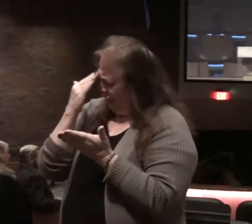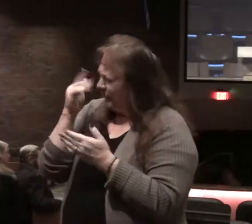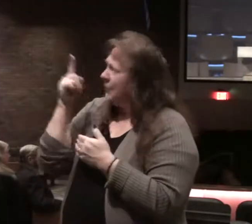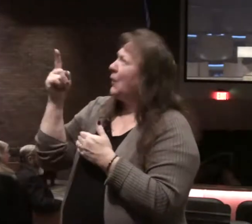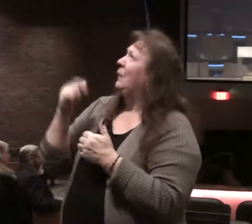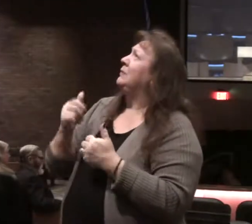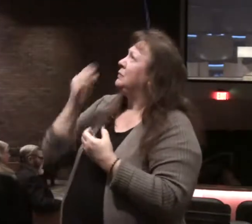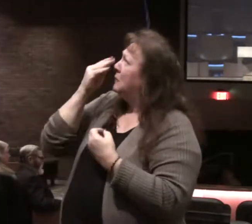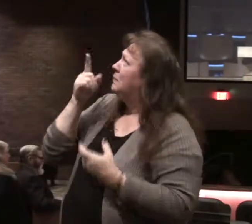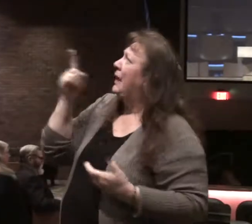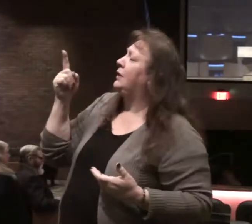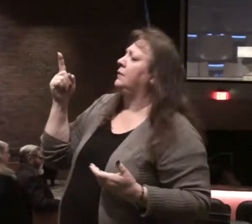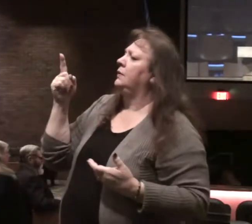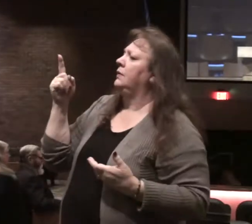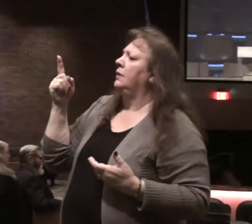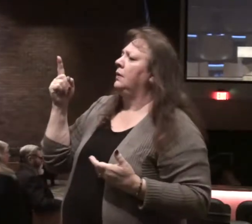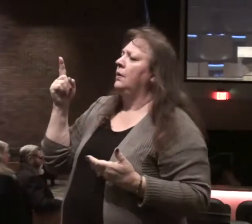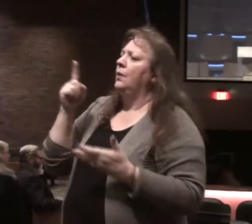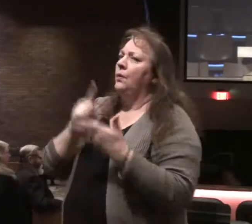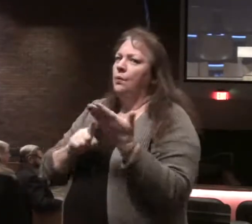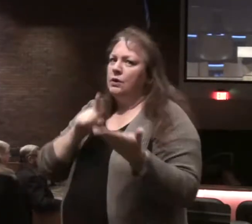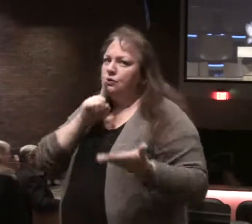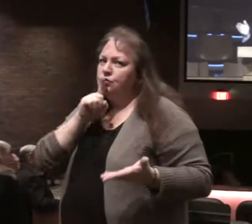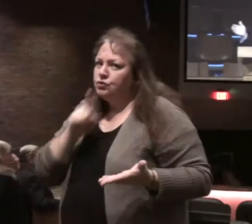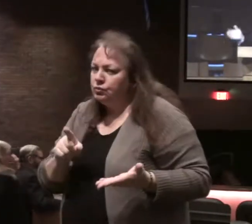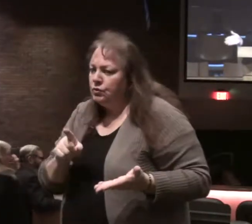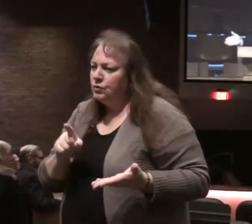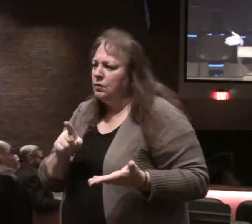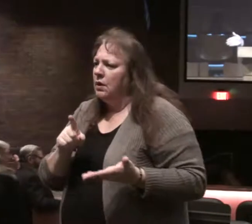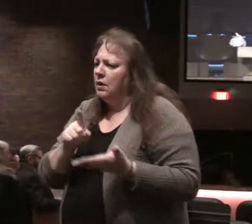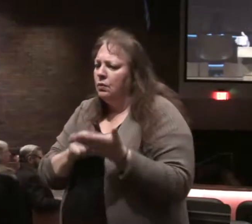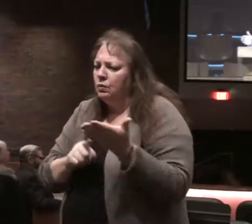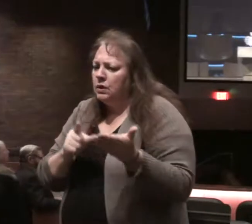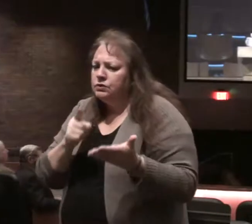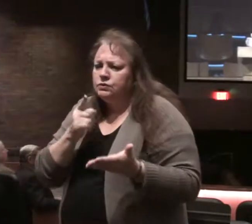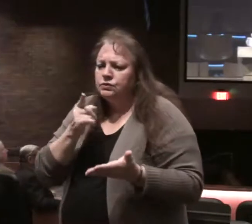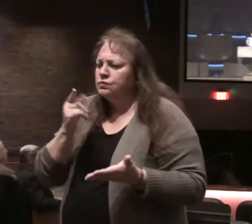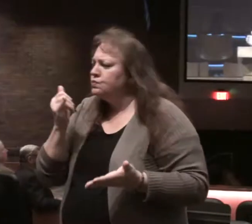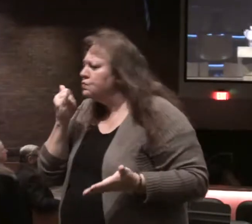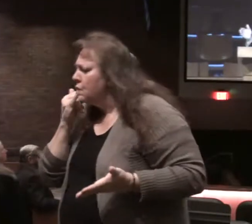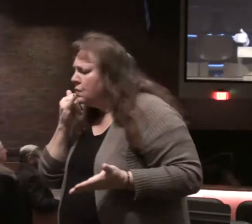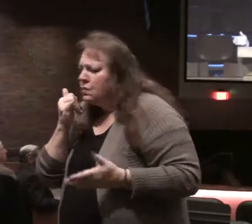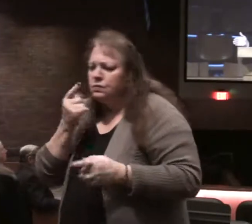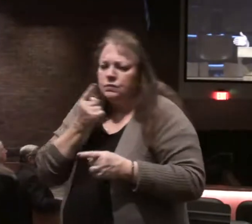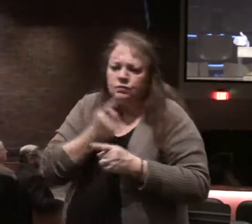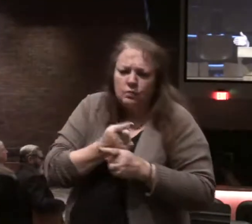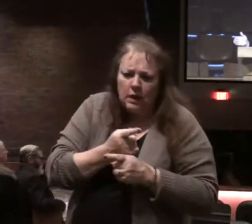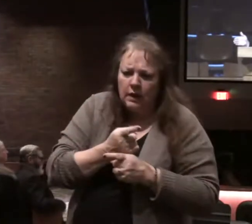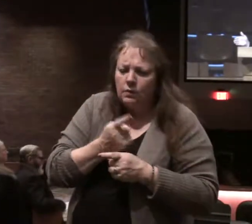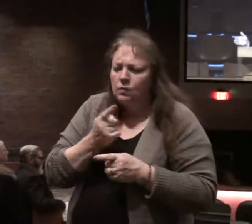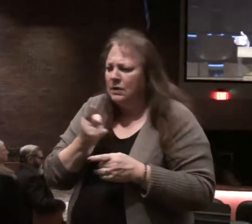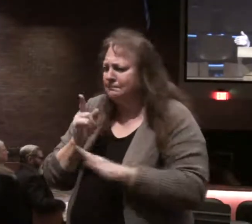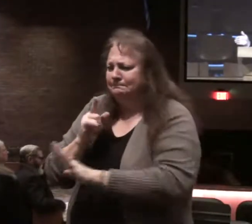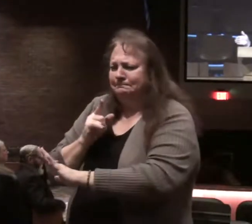to live for Him, what's true, what's wrong. What's right, what's in error.